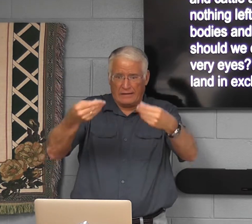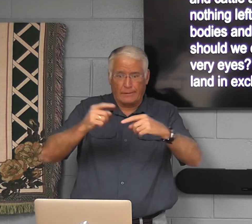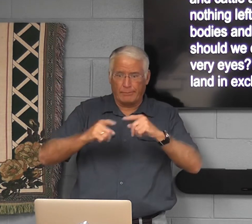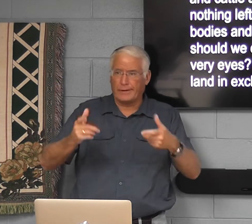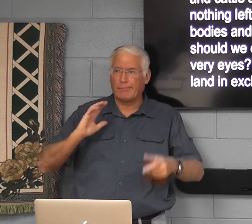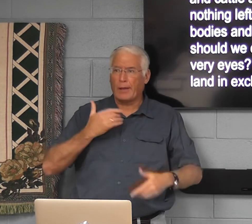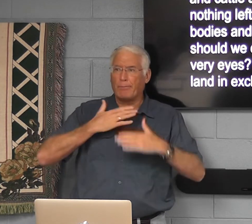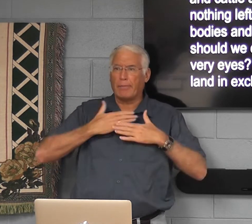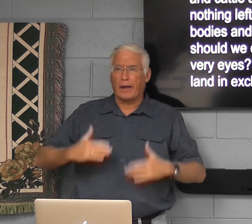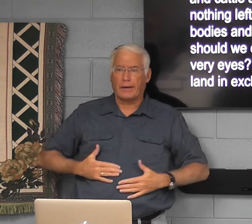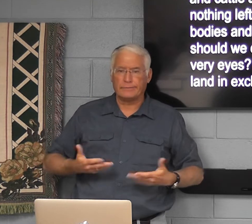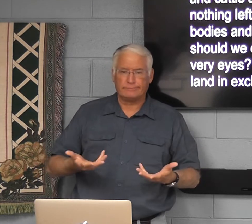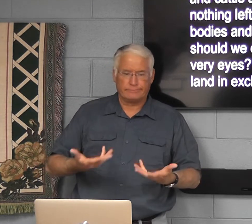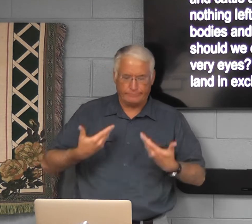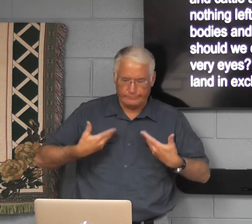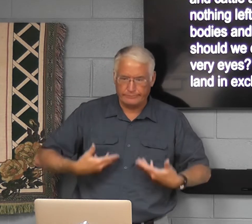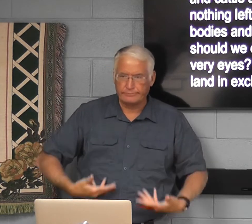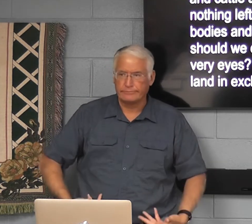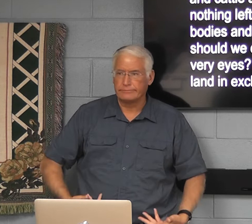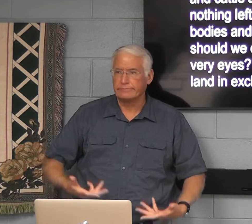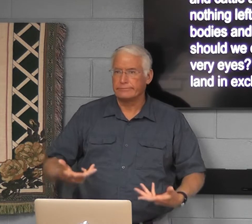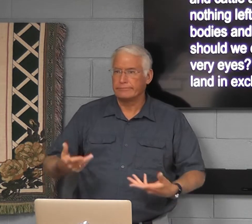and our land.